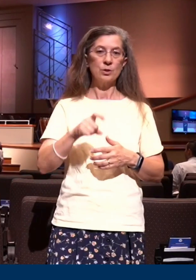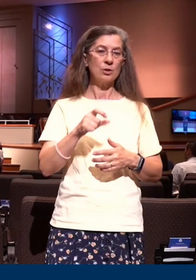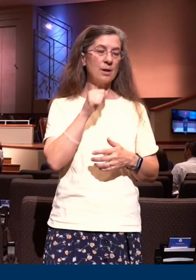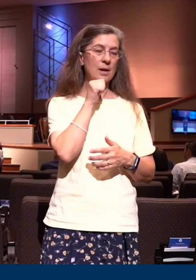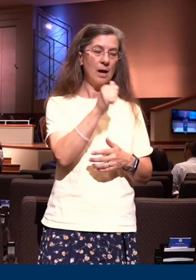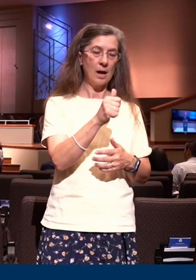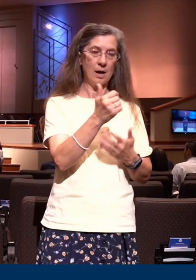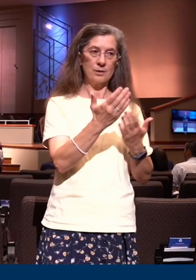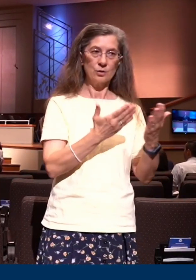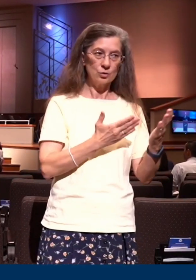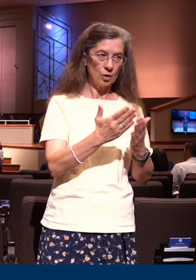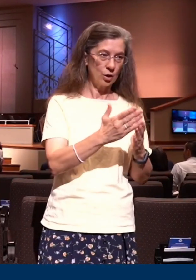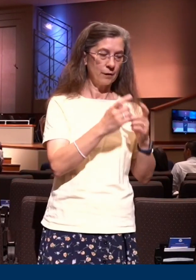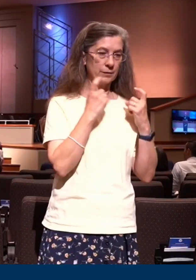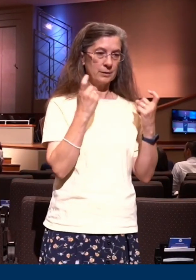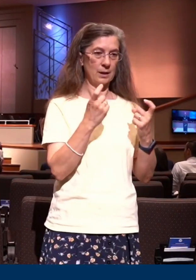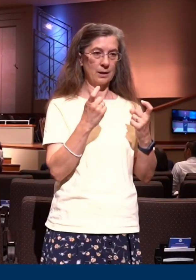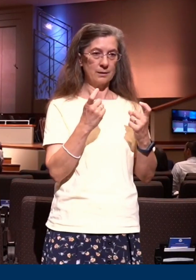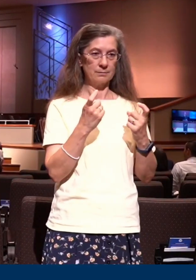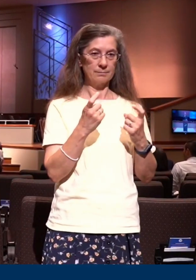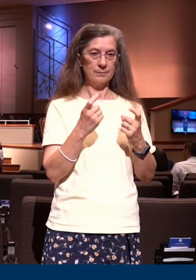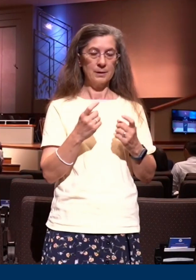serve sin. One more time. Henceforth,